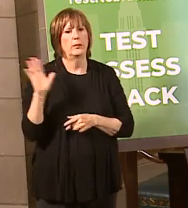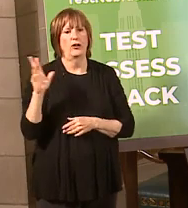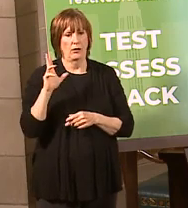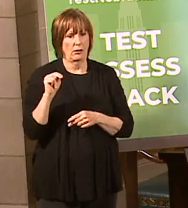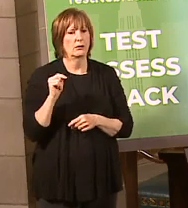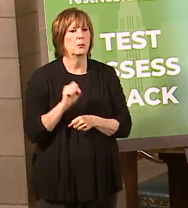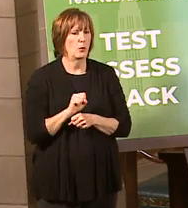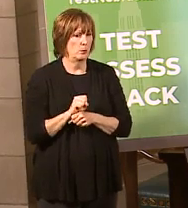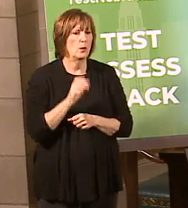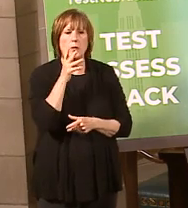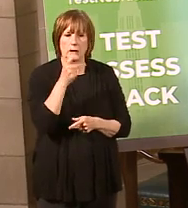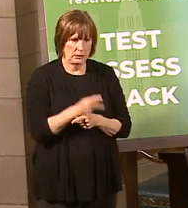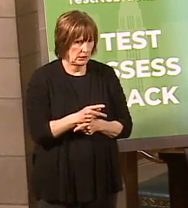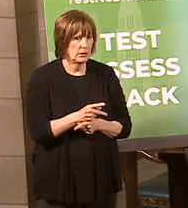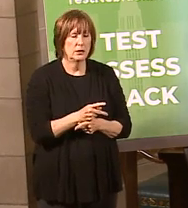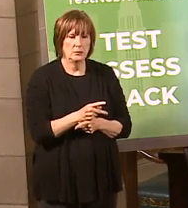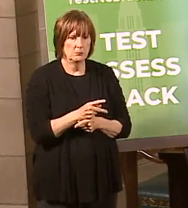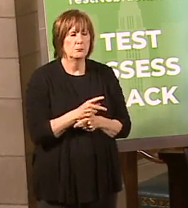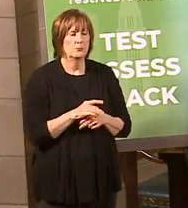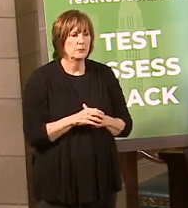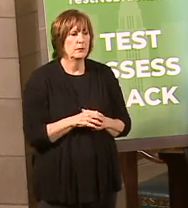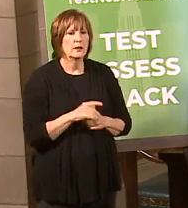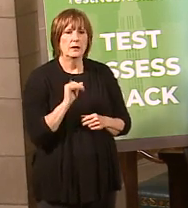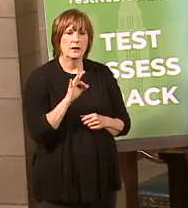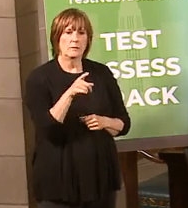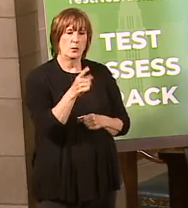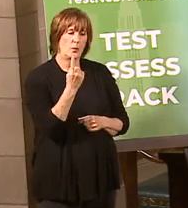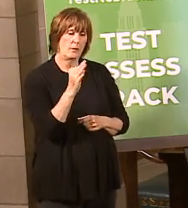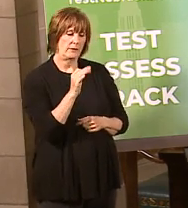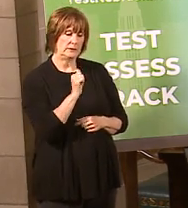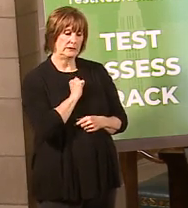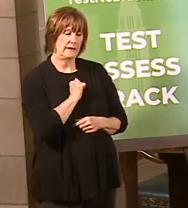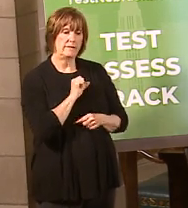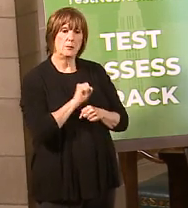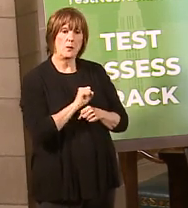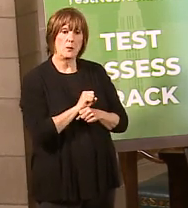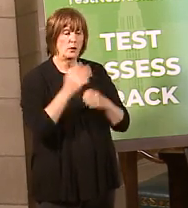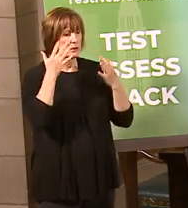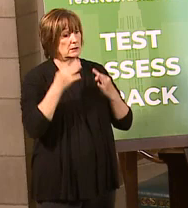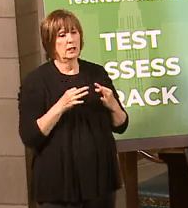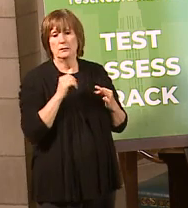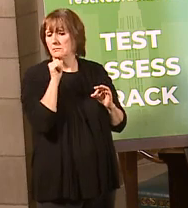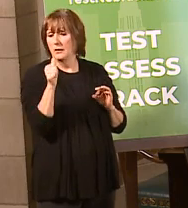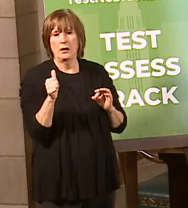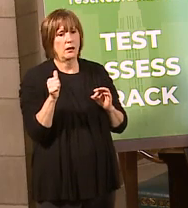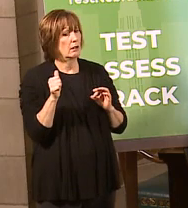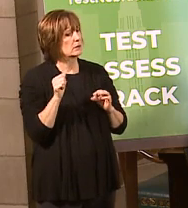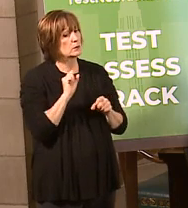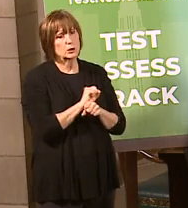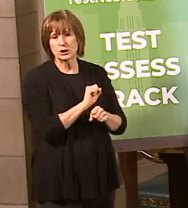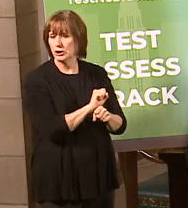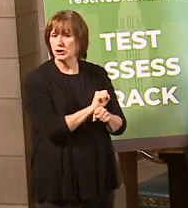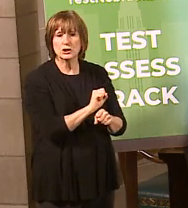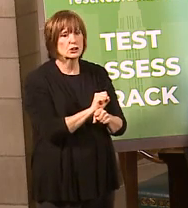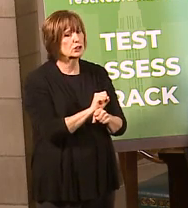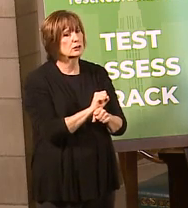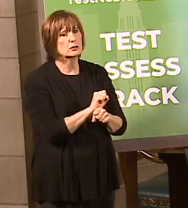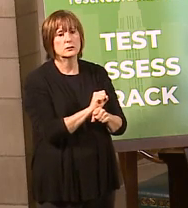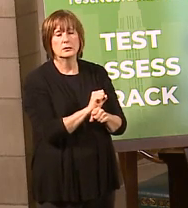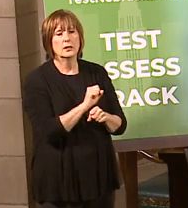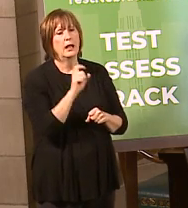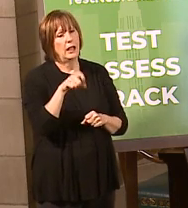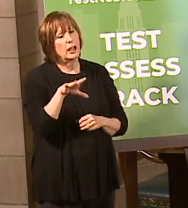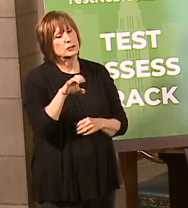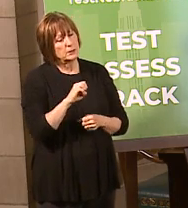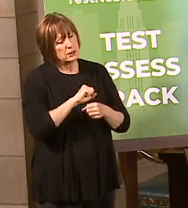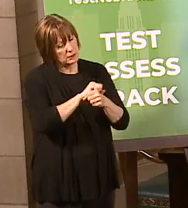the Department of Labor to do is be very expansive, that if you are one of those self-employed people and you choose not to open up your shop, and it has to be,